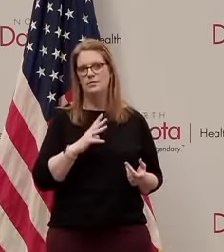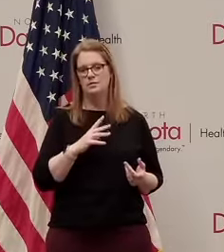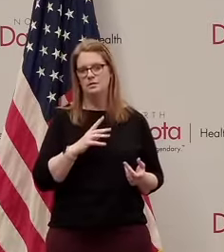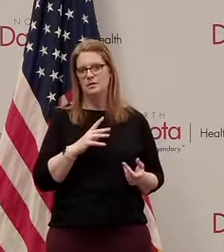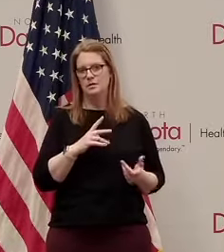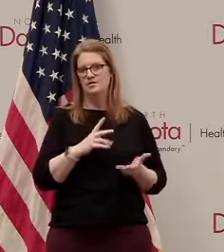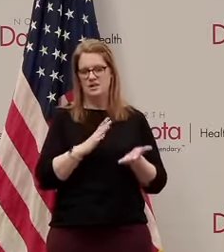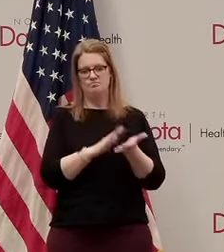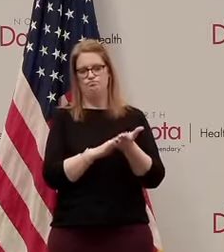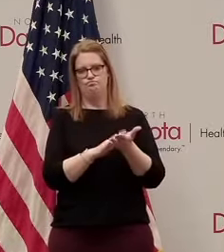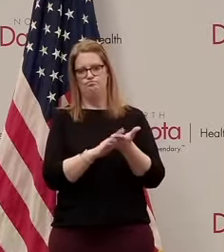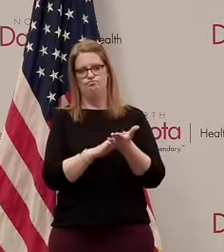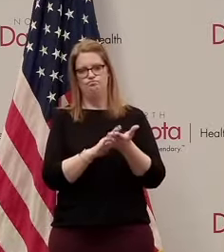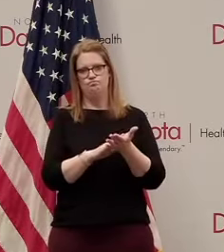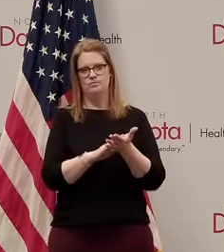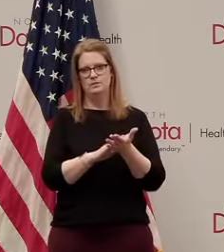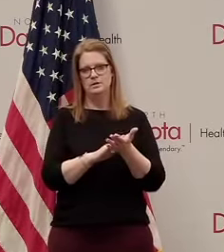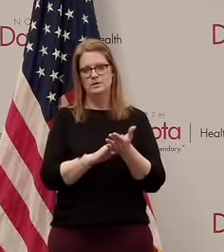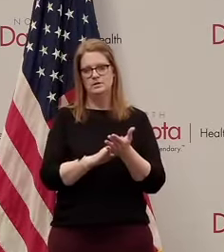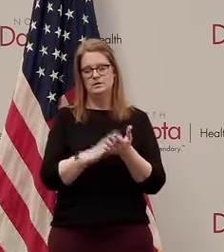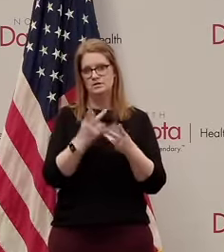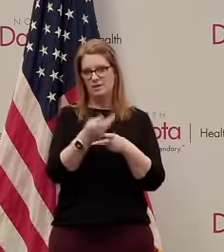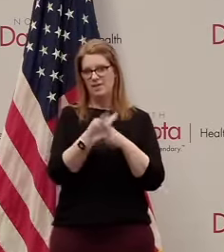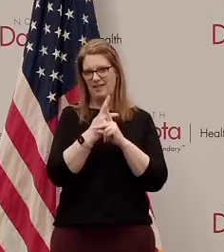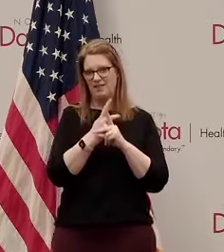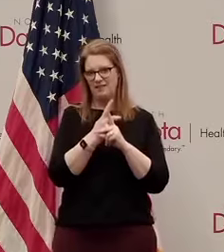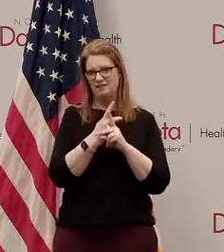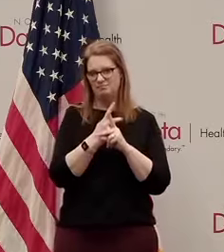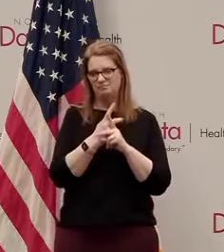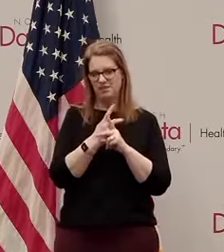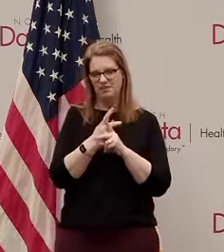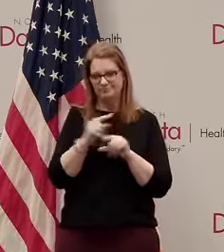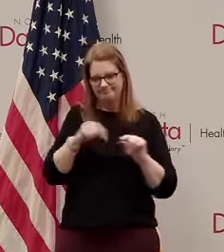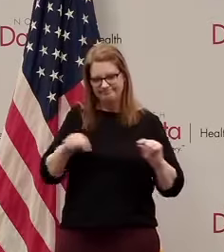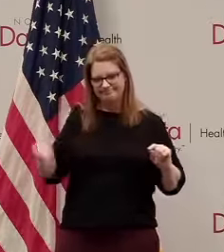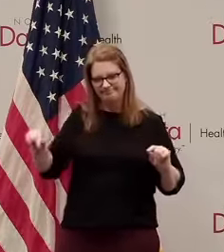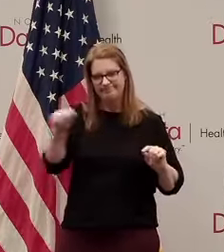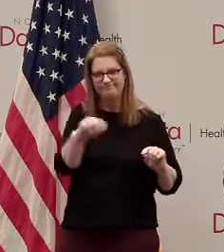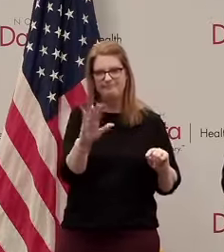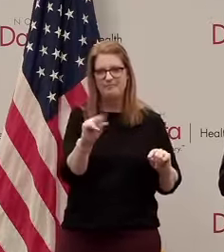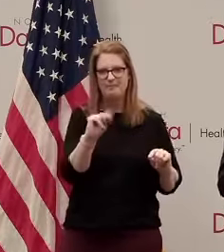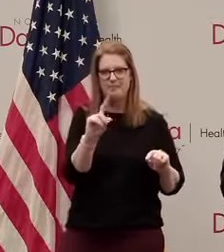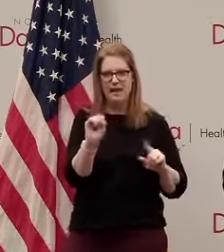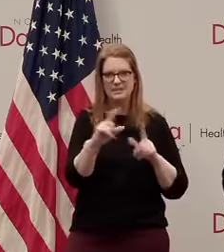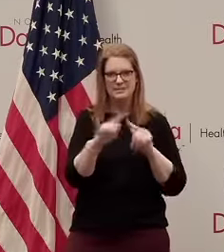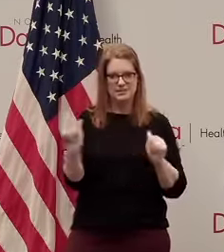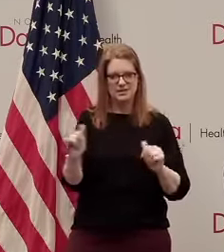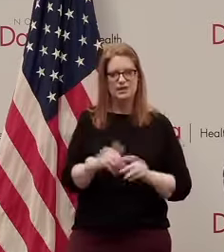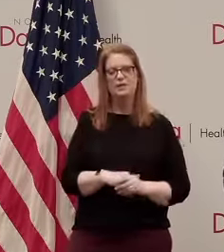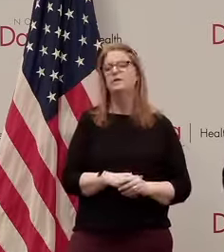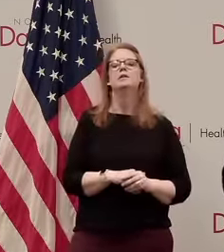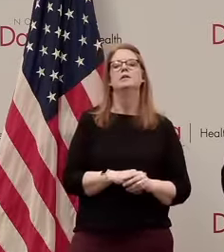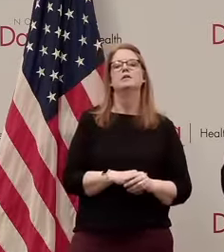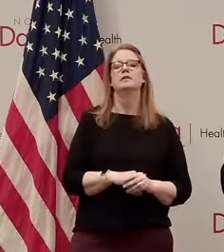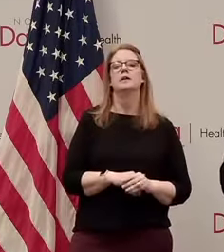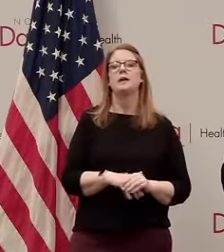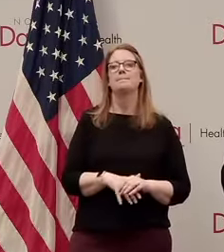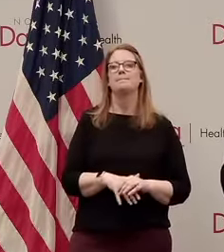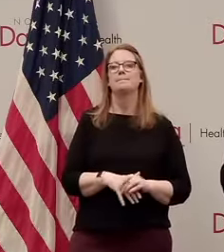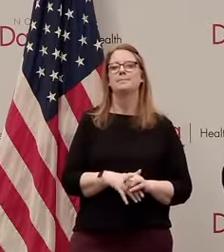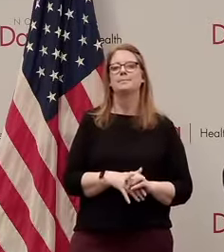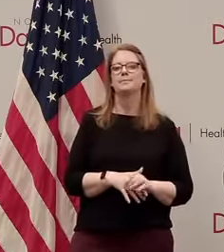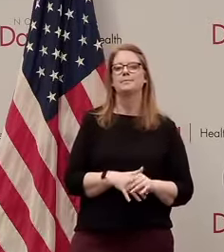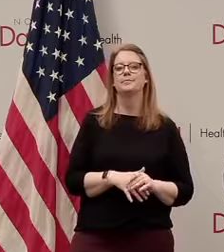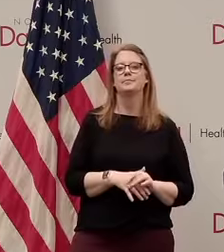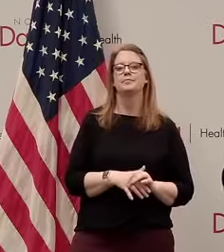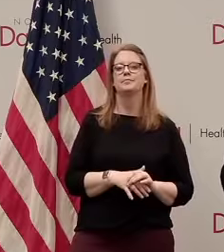to to our to our lending institutions today what let me back up just a little bit I think you